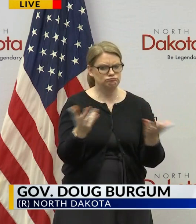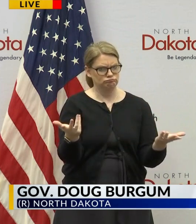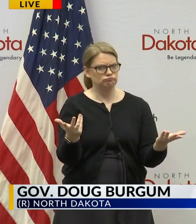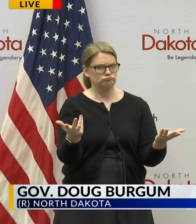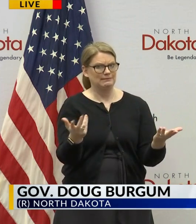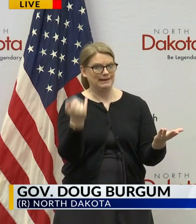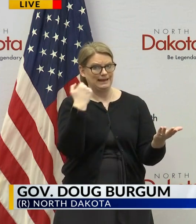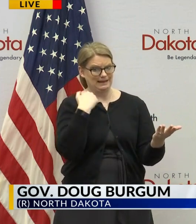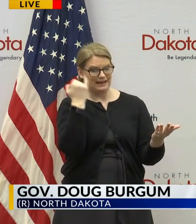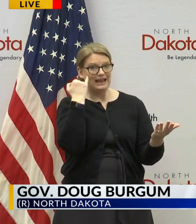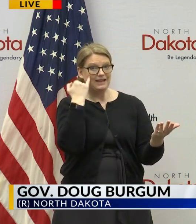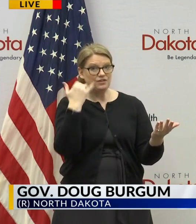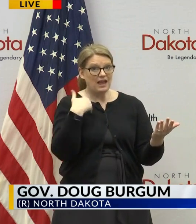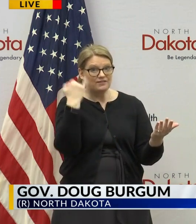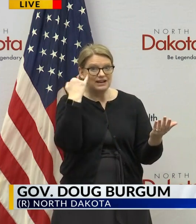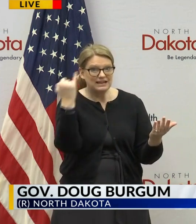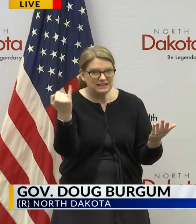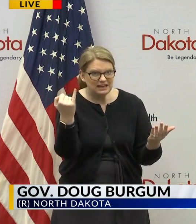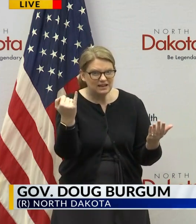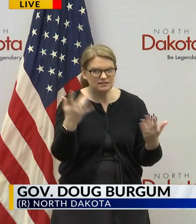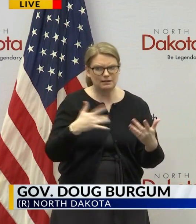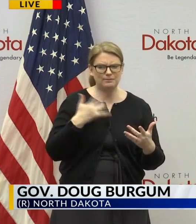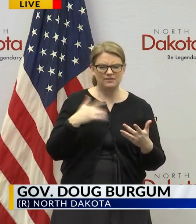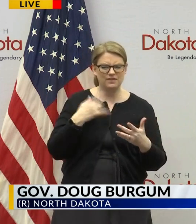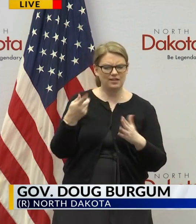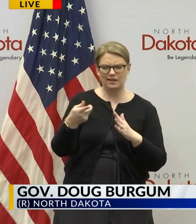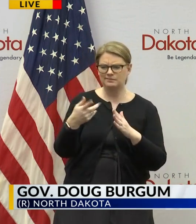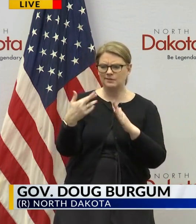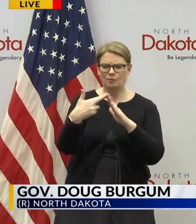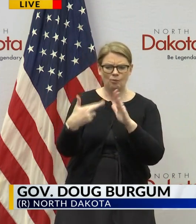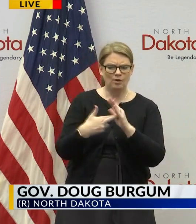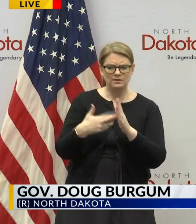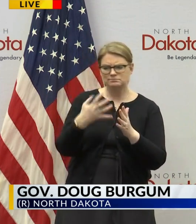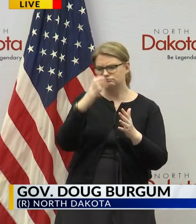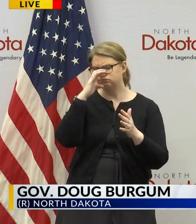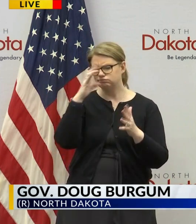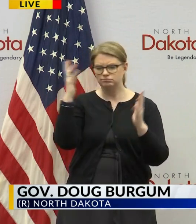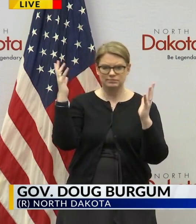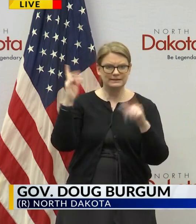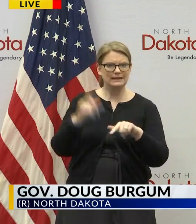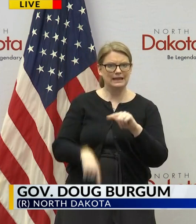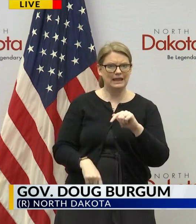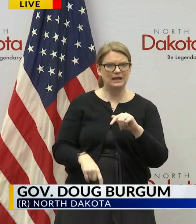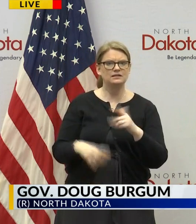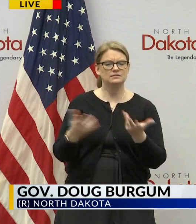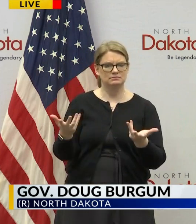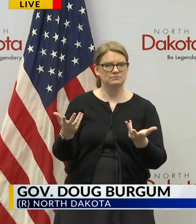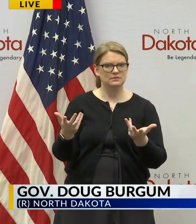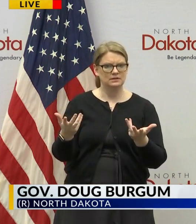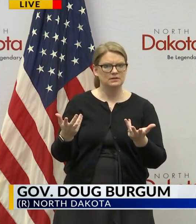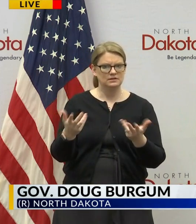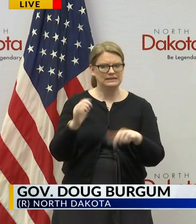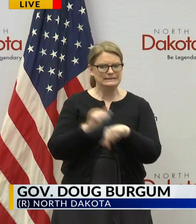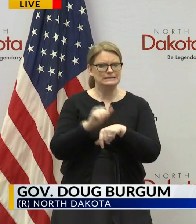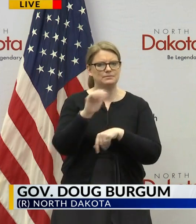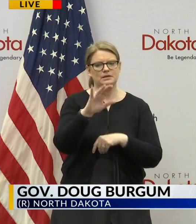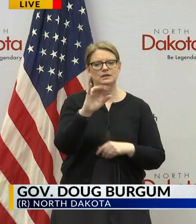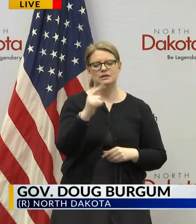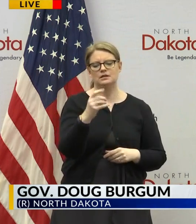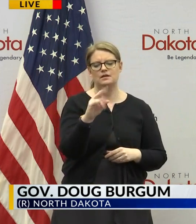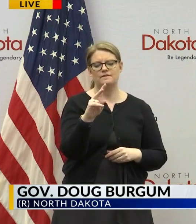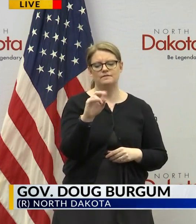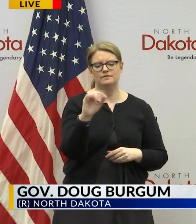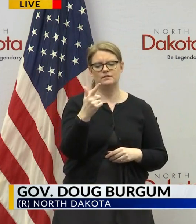submit ideas where government red tape during these times is getting in the way of you doing the things you need to do and you can submit those to governor